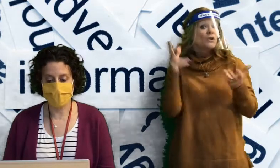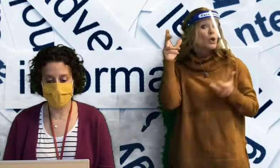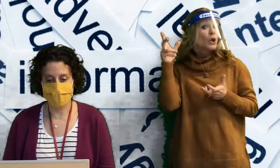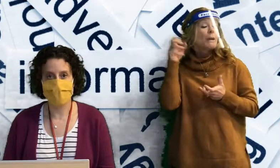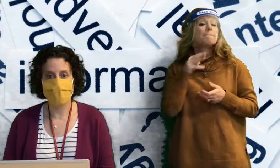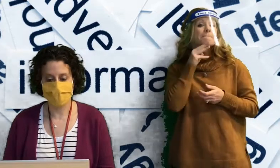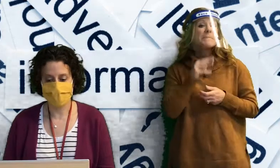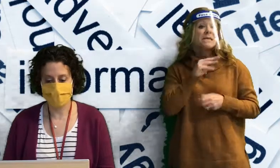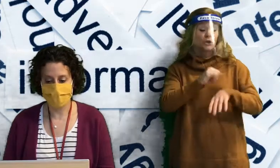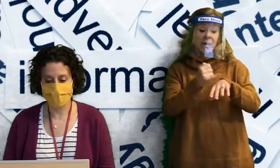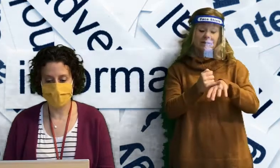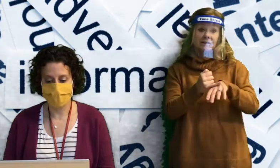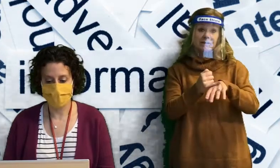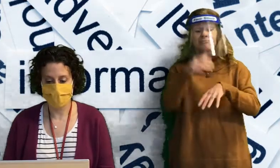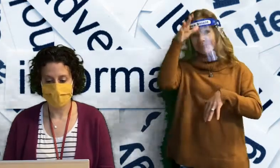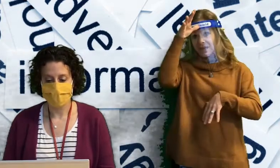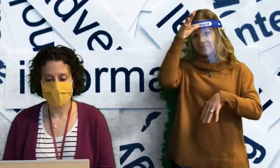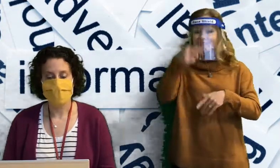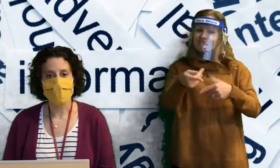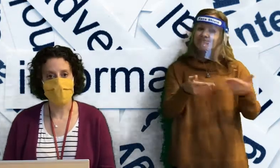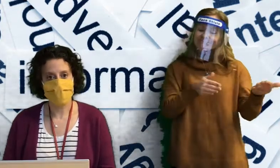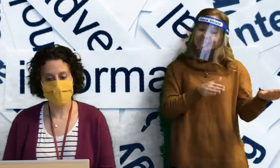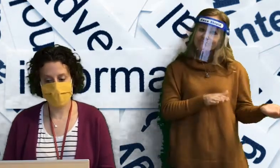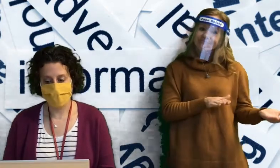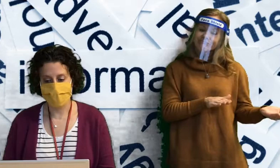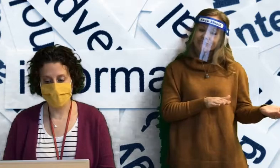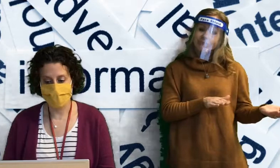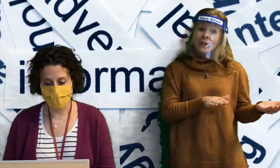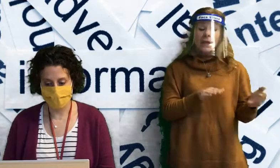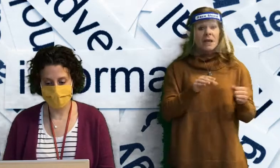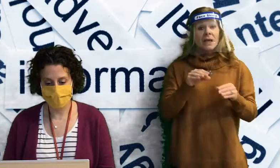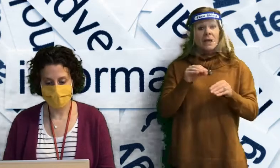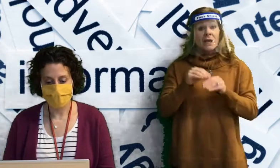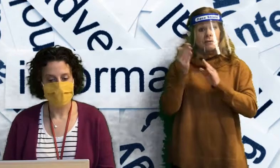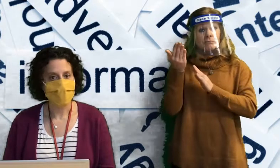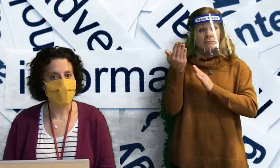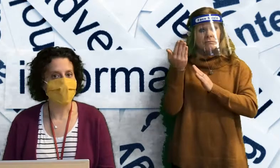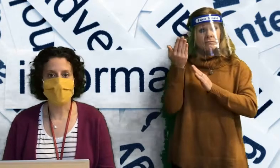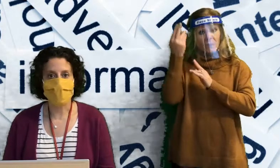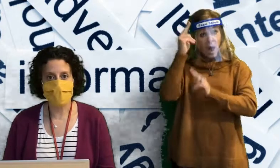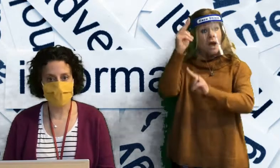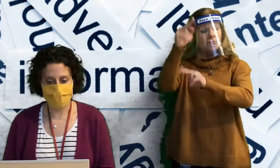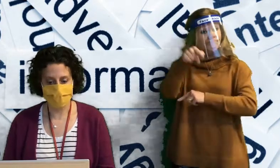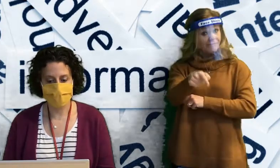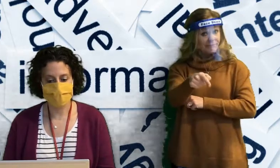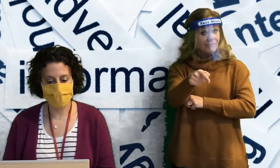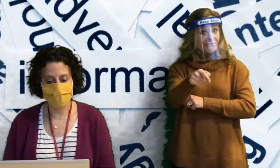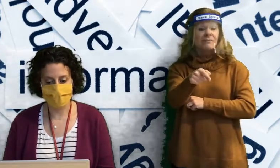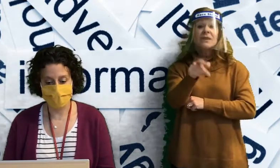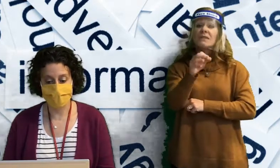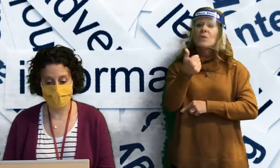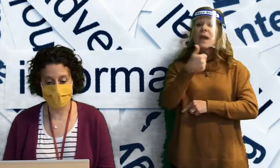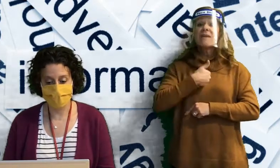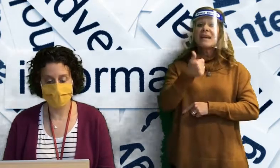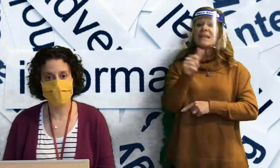Jackson's dad passed away. In tribute to him, if you have anything with